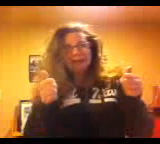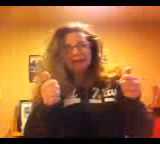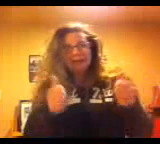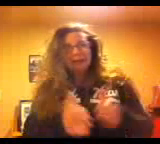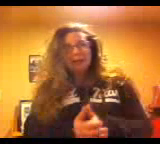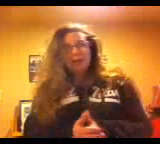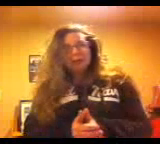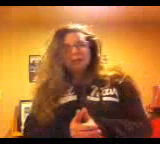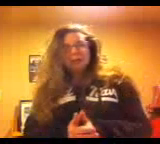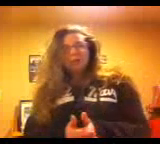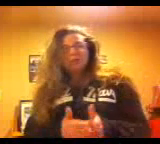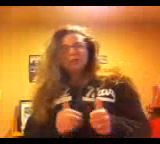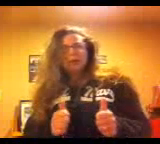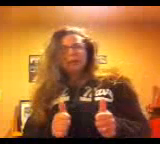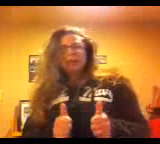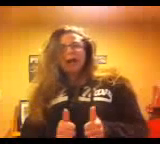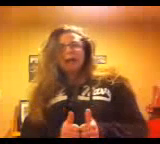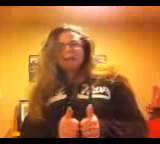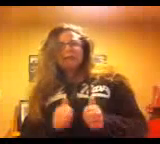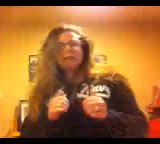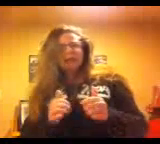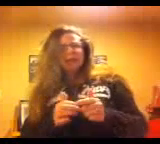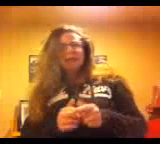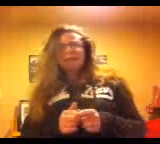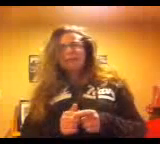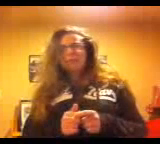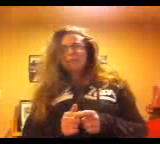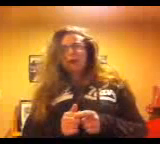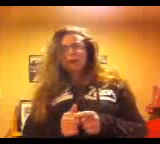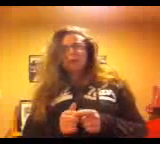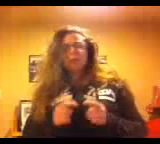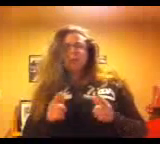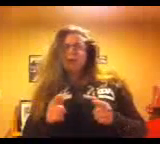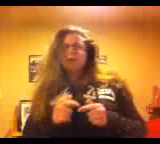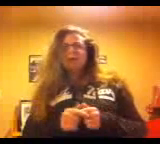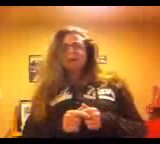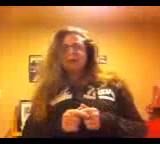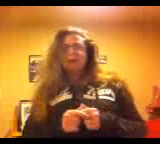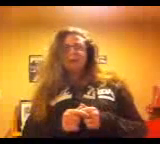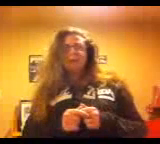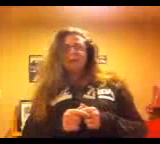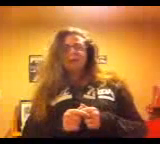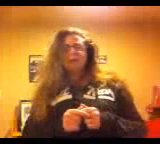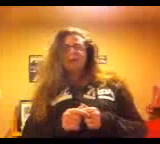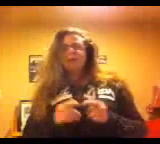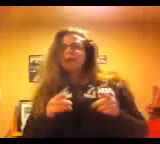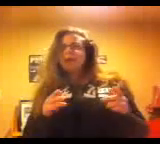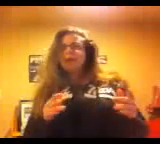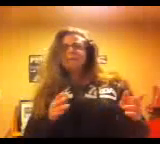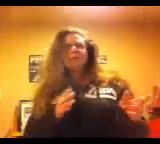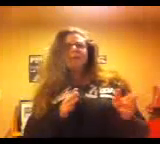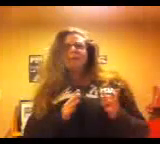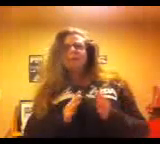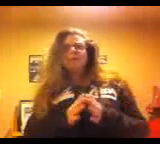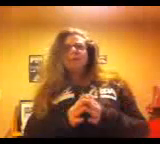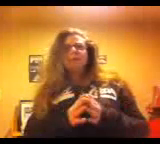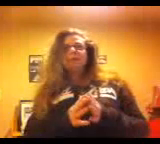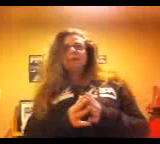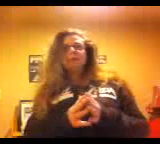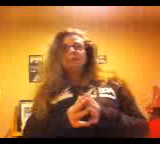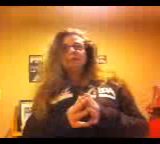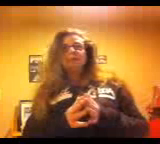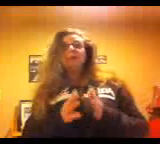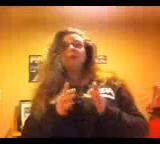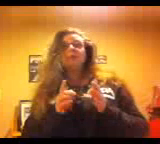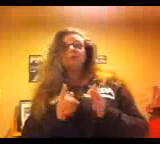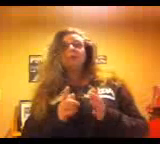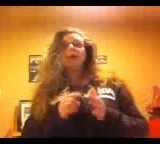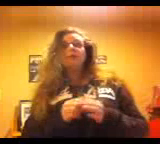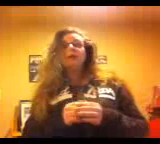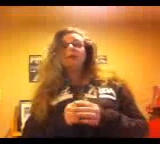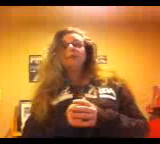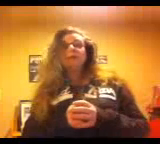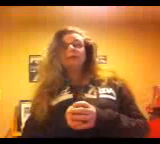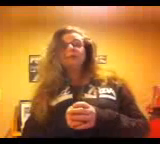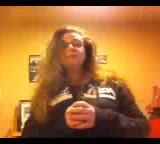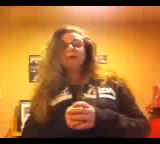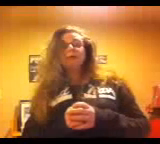so relax take a deep breath we are here to help you everything you need to get started is right on the next page